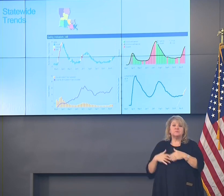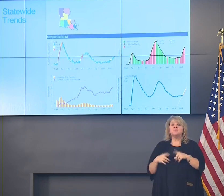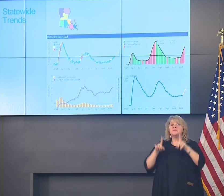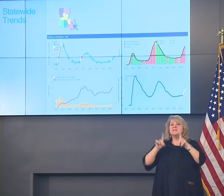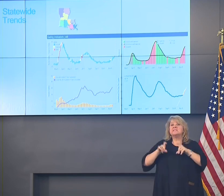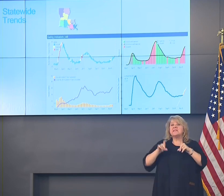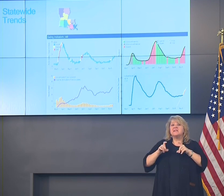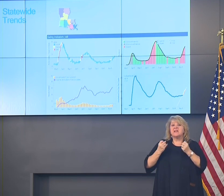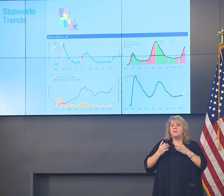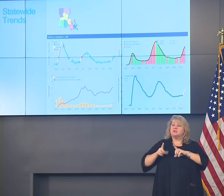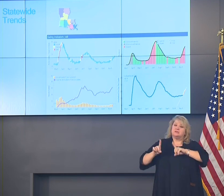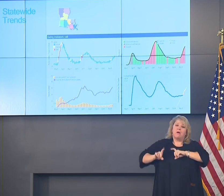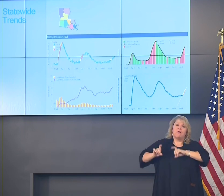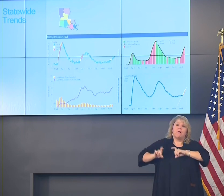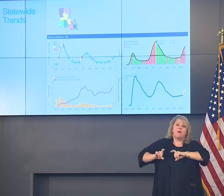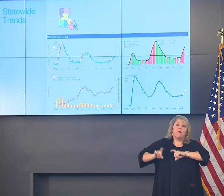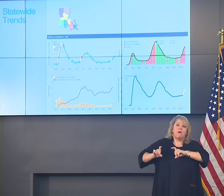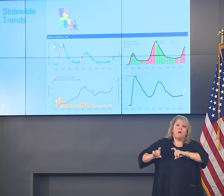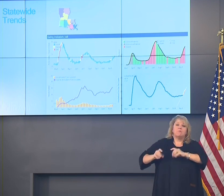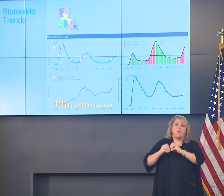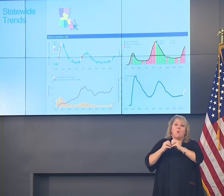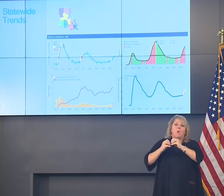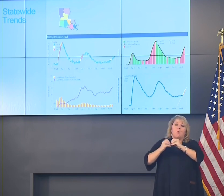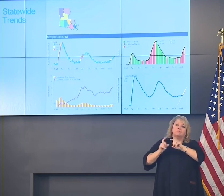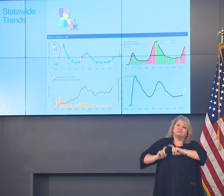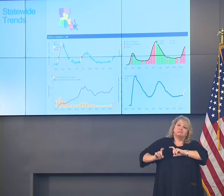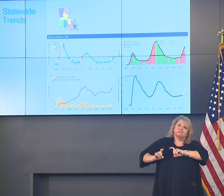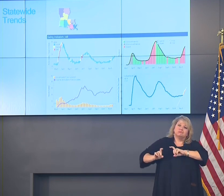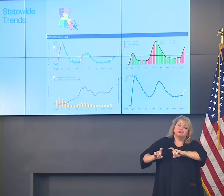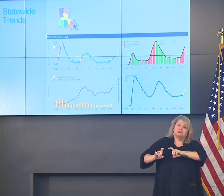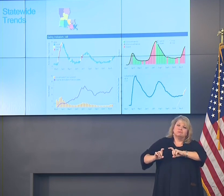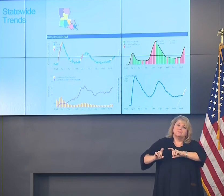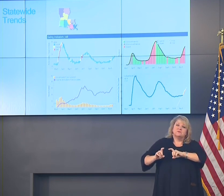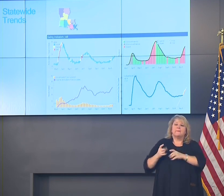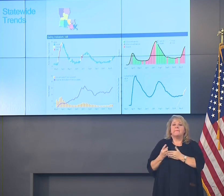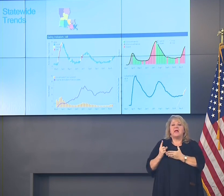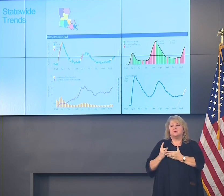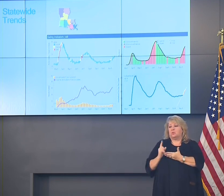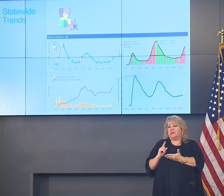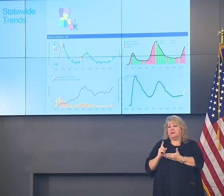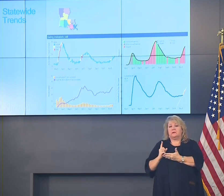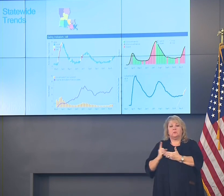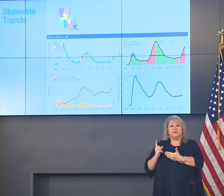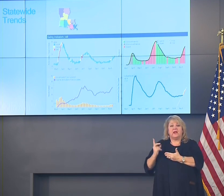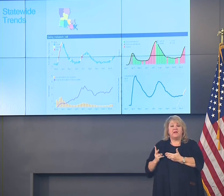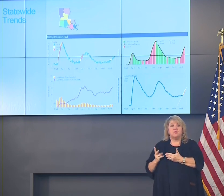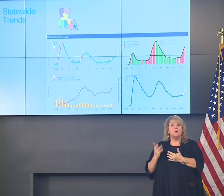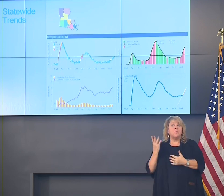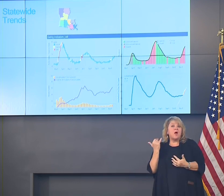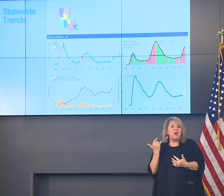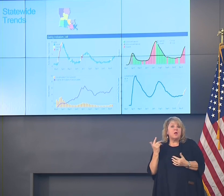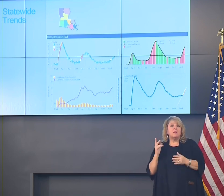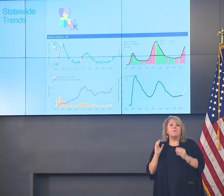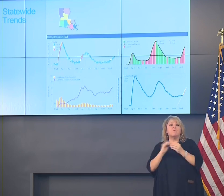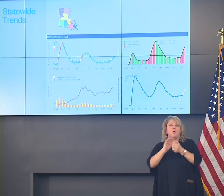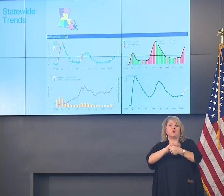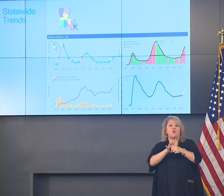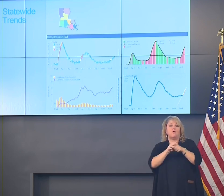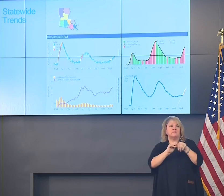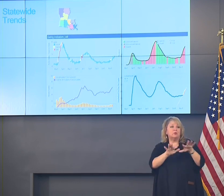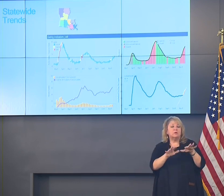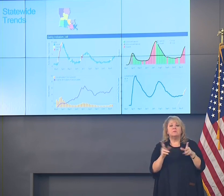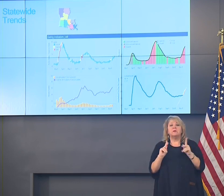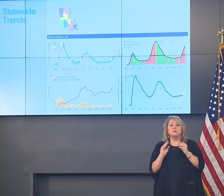volume as well is going up over the past week and a half for a couple reasons. People are, there's more COVID so more people are getting